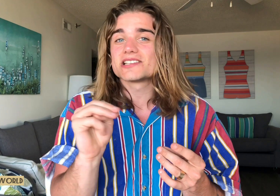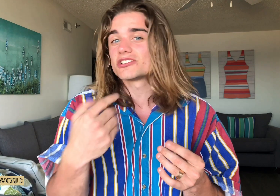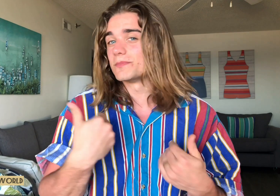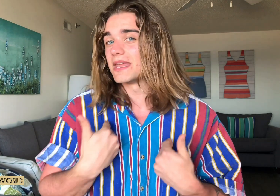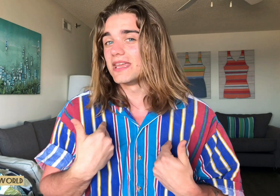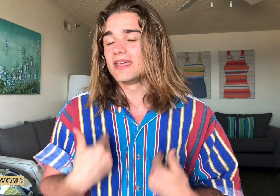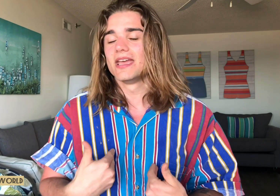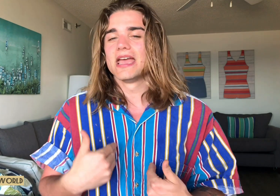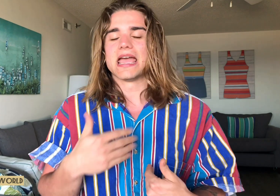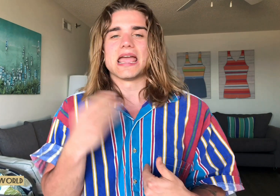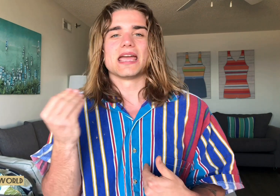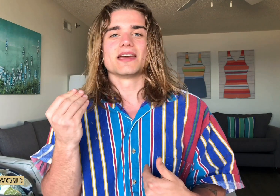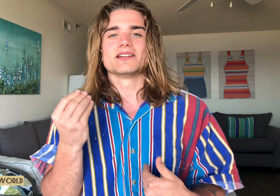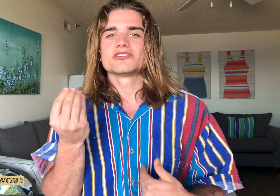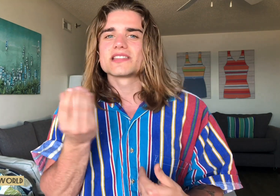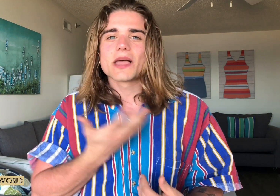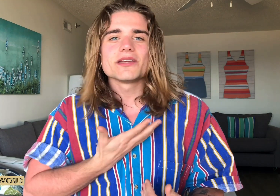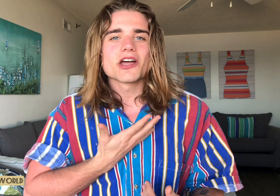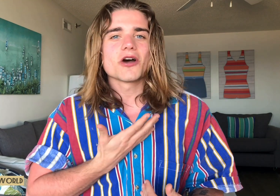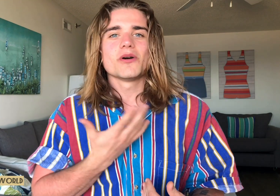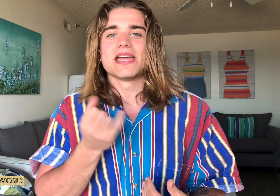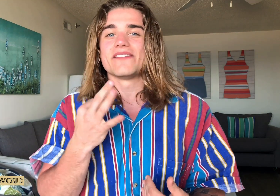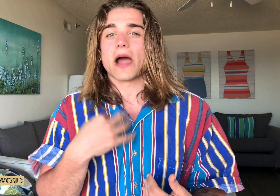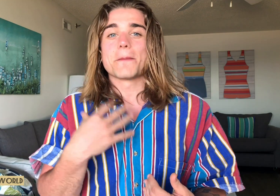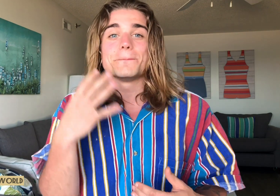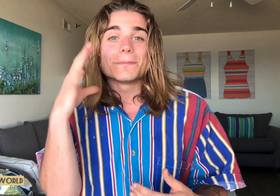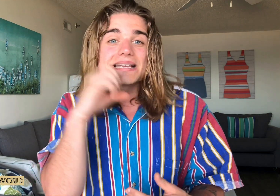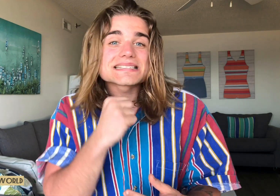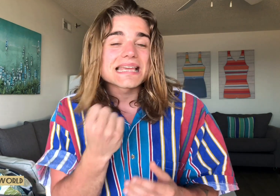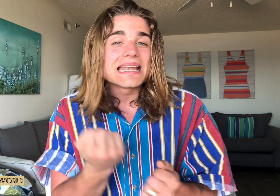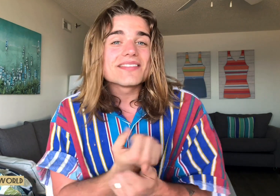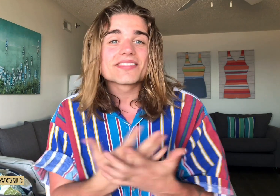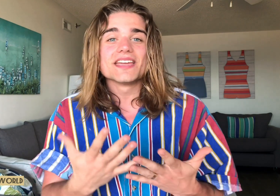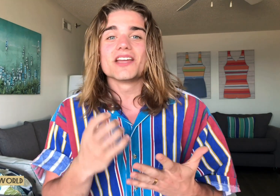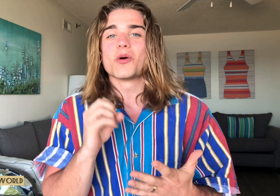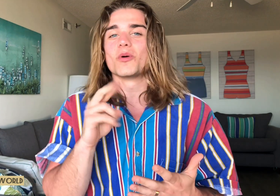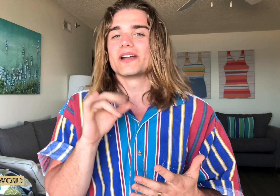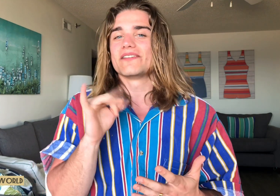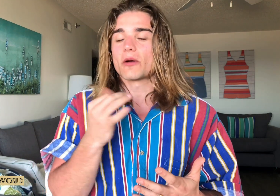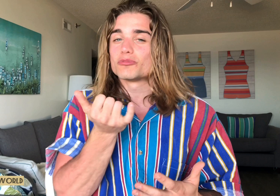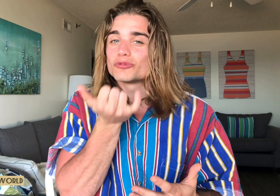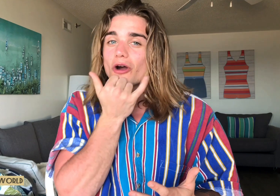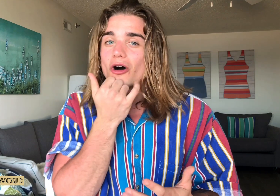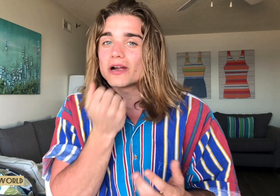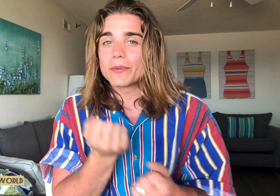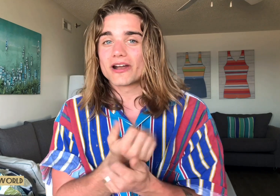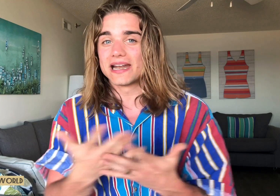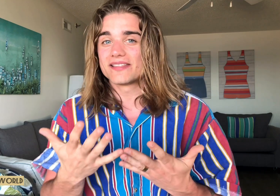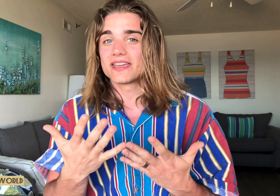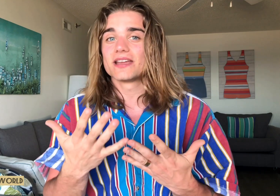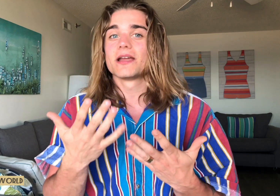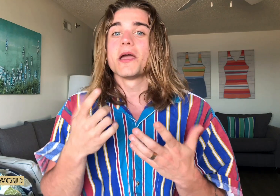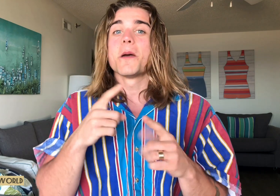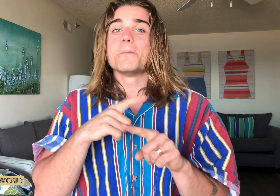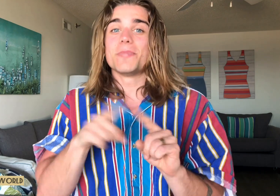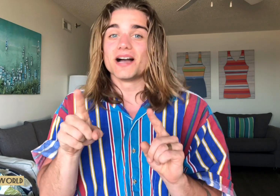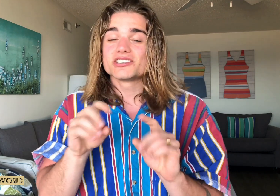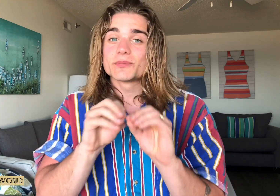me and just let me know if I miss anything or if I'm wrong about anything. But to be